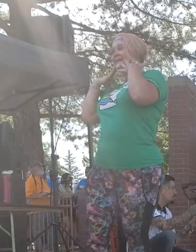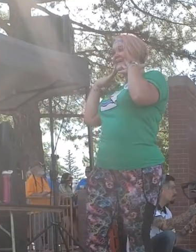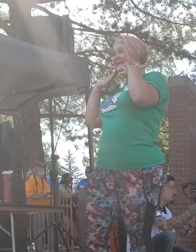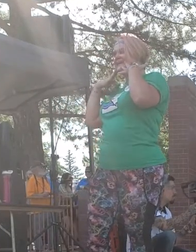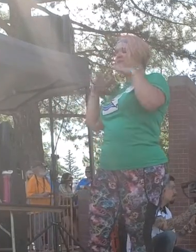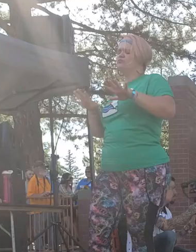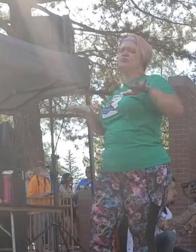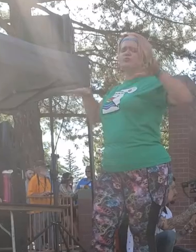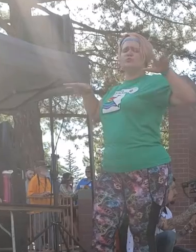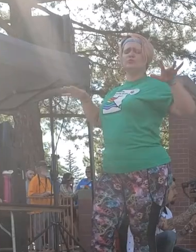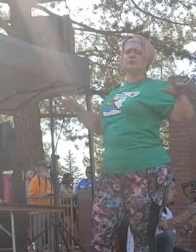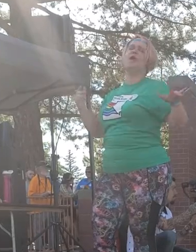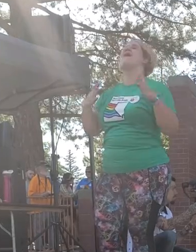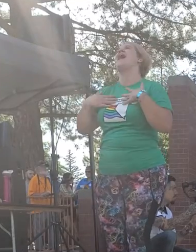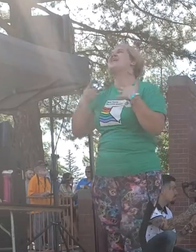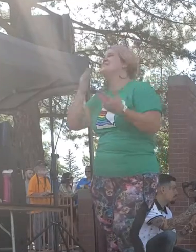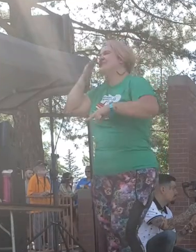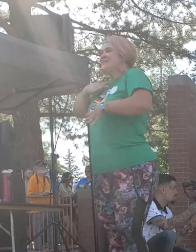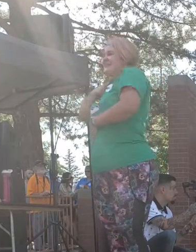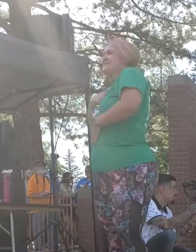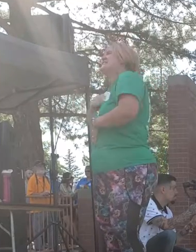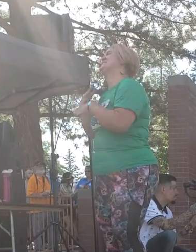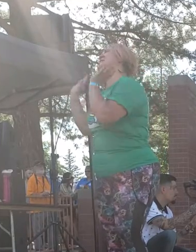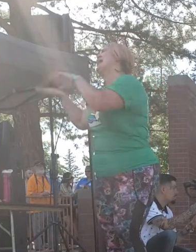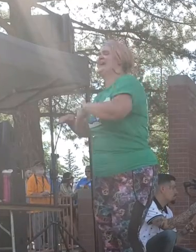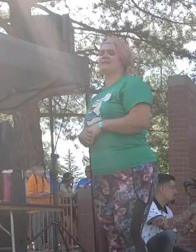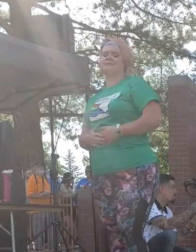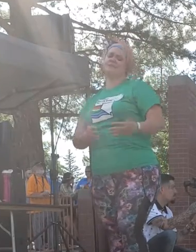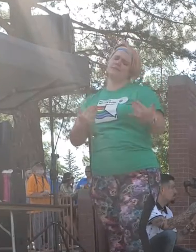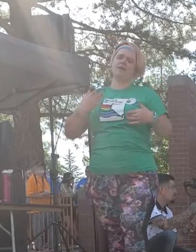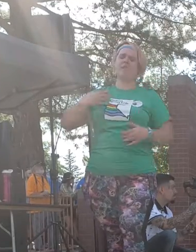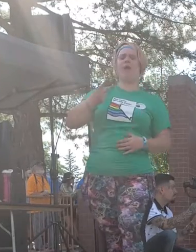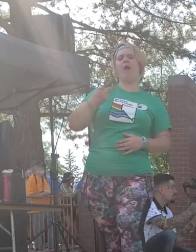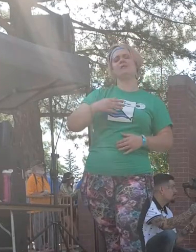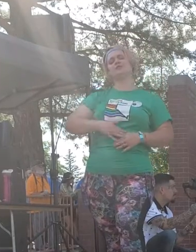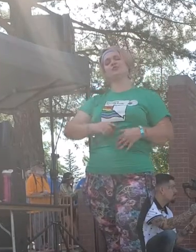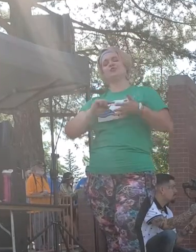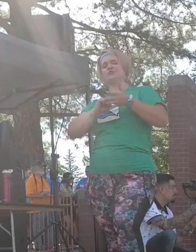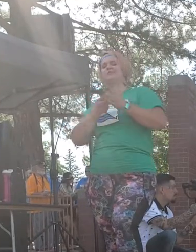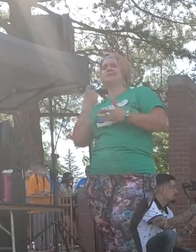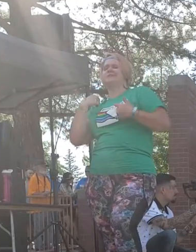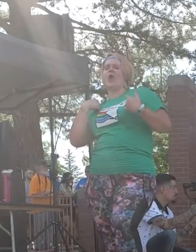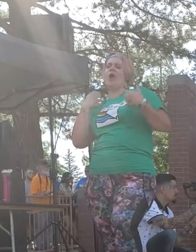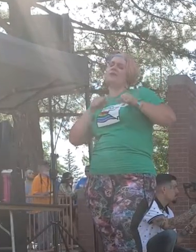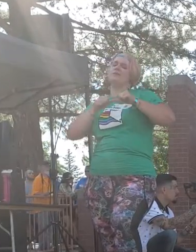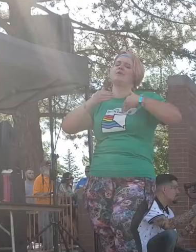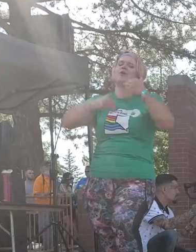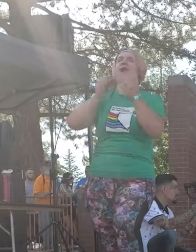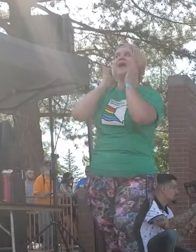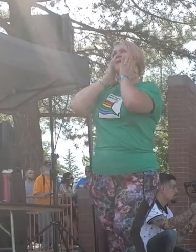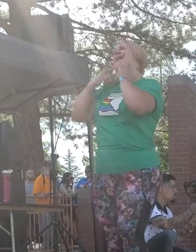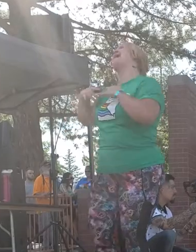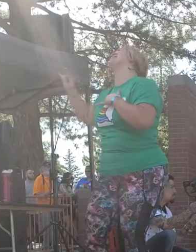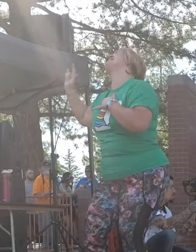Oh, we're having so much fun Well Barbie, we're just getting started Come on Barbie, let's